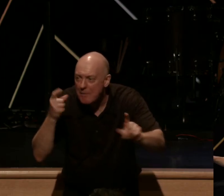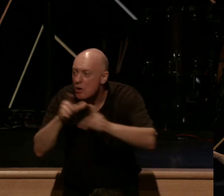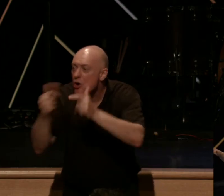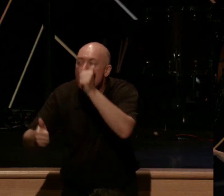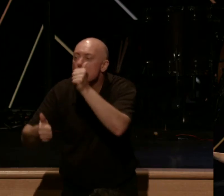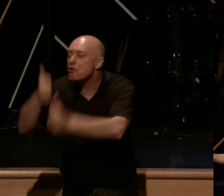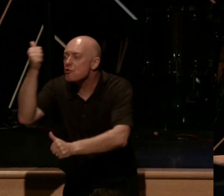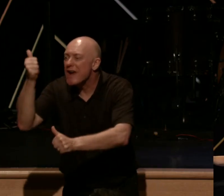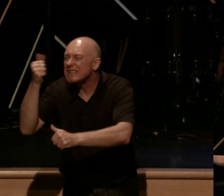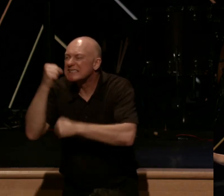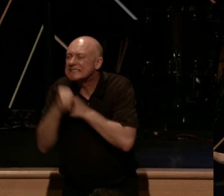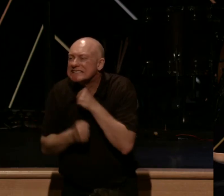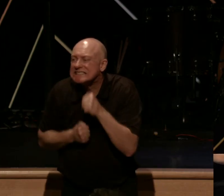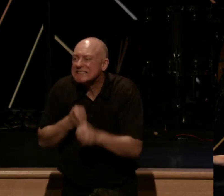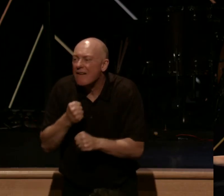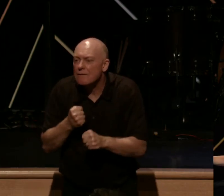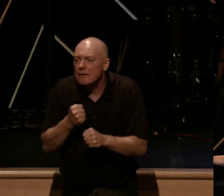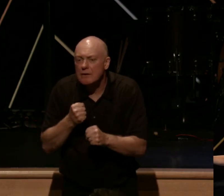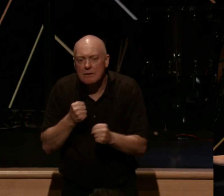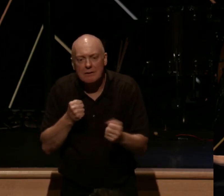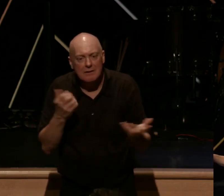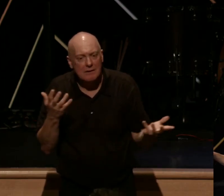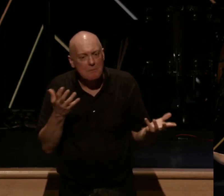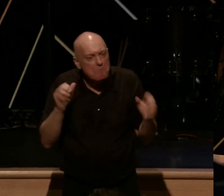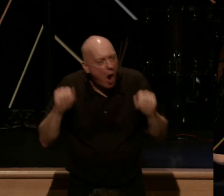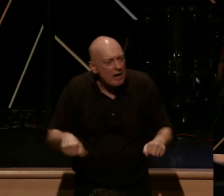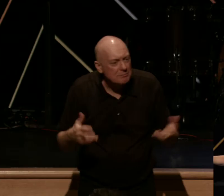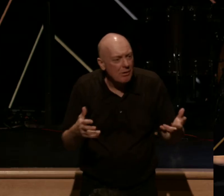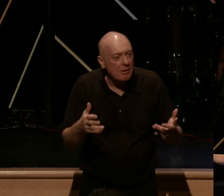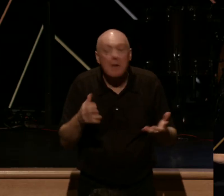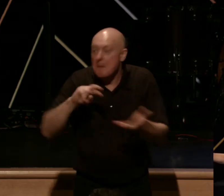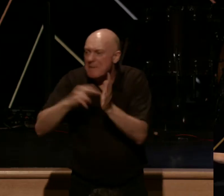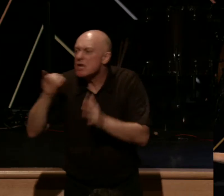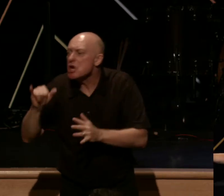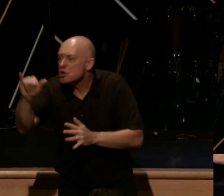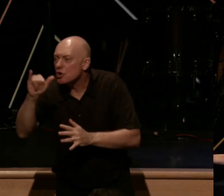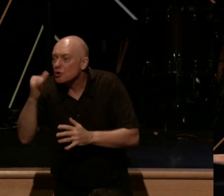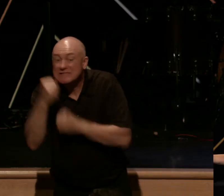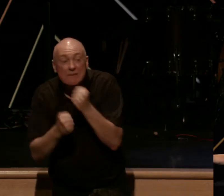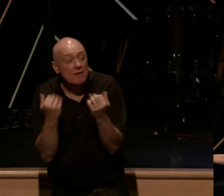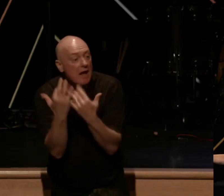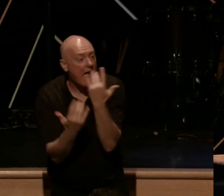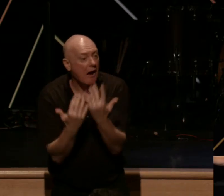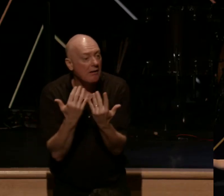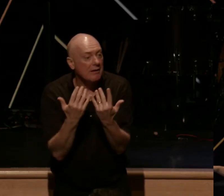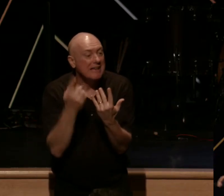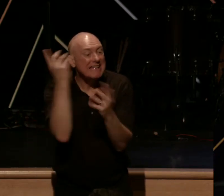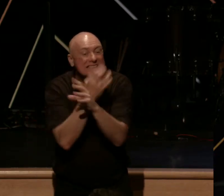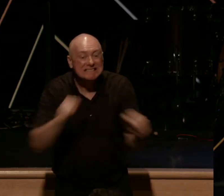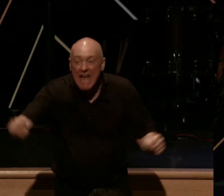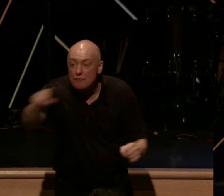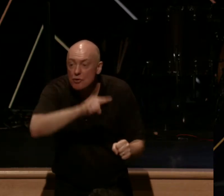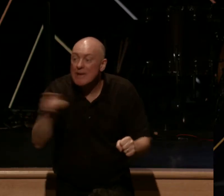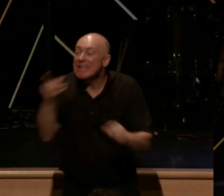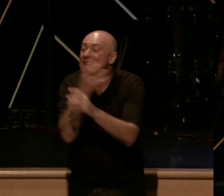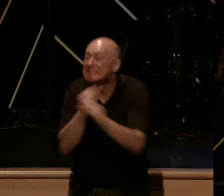suffering that there is. Eternal suffering in hell. And he saved you too.